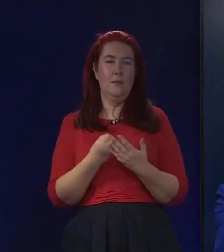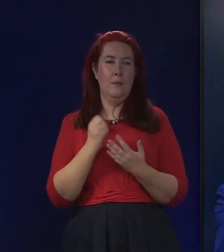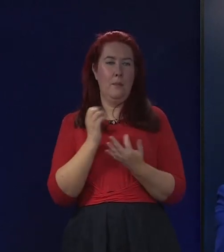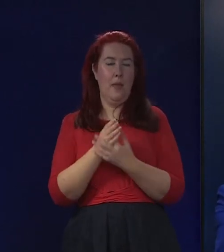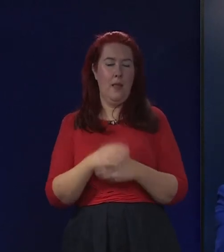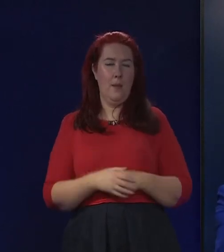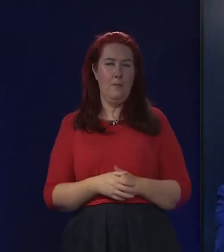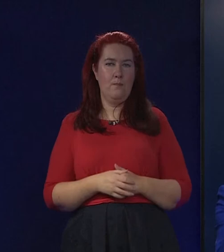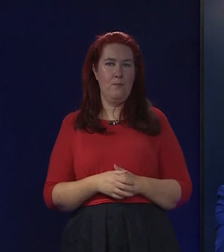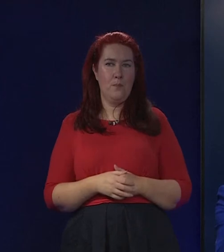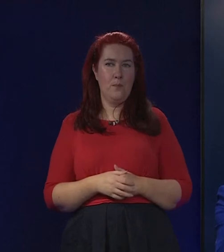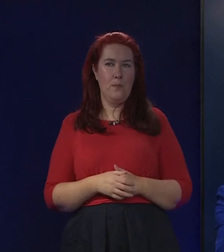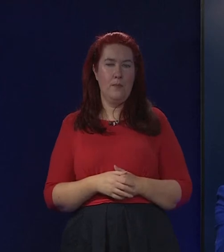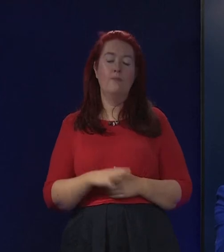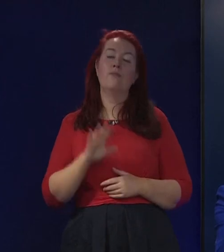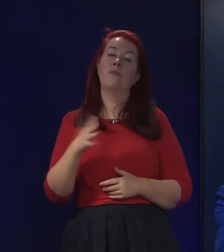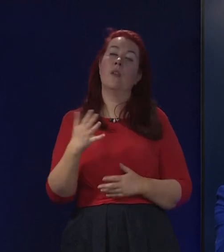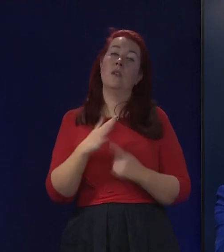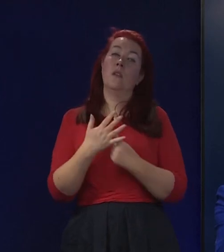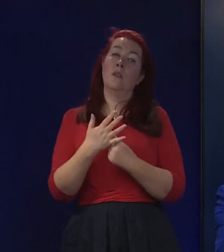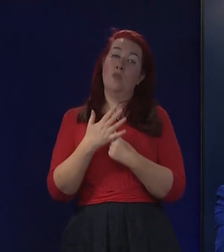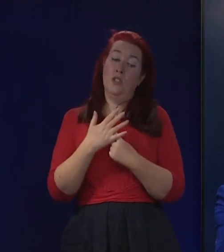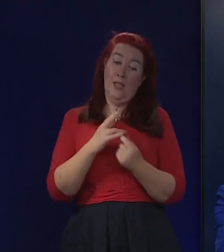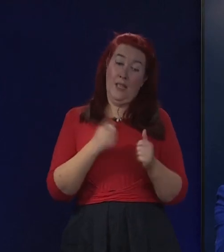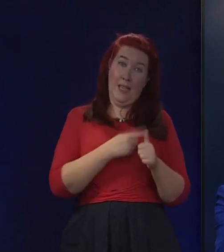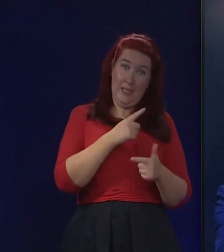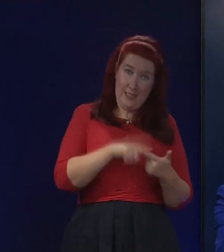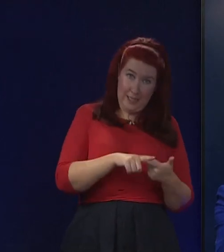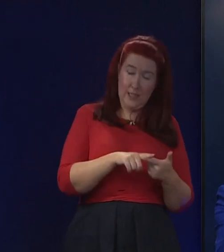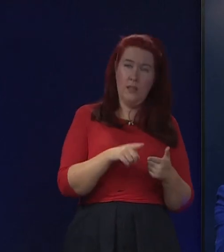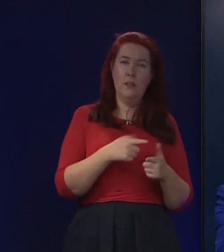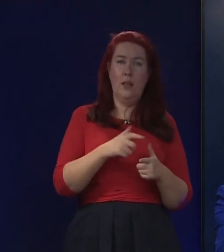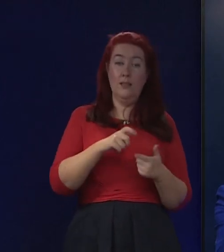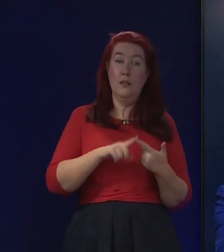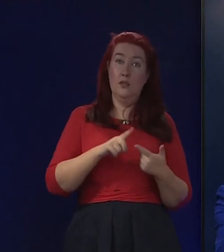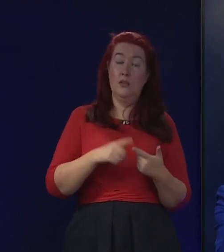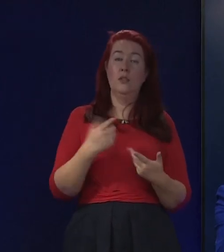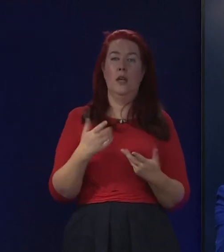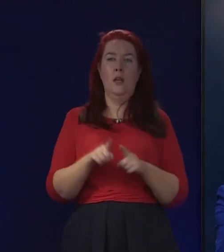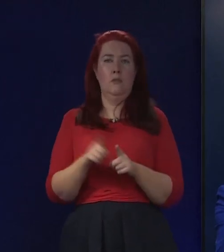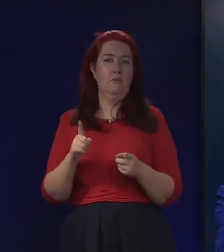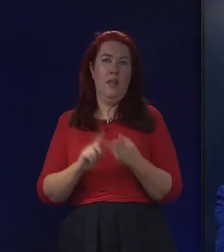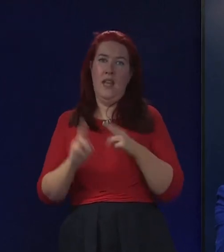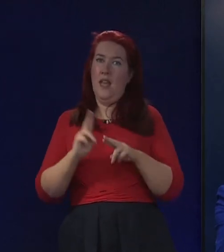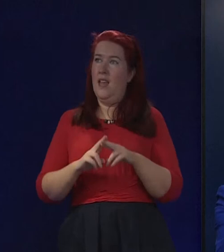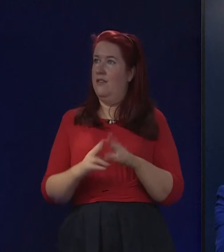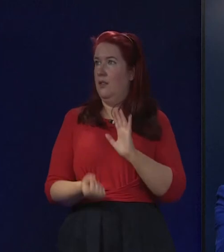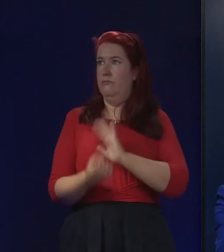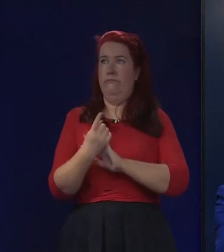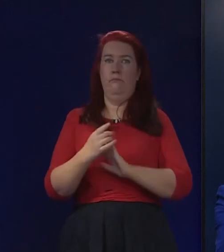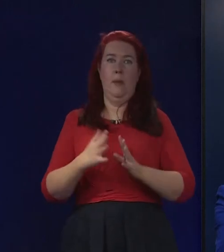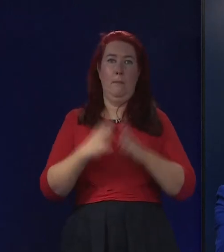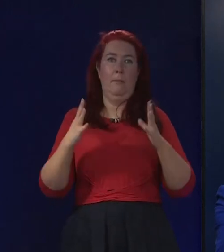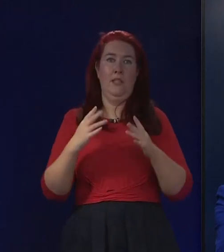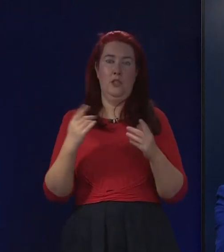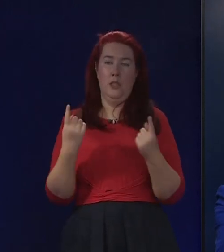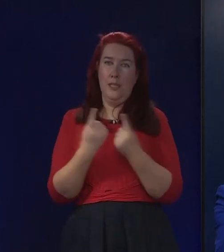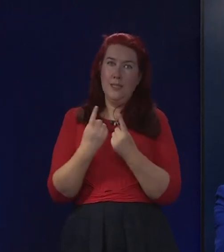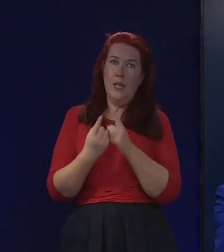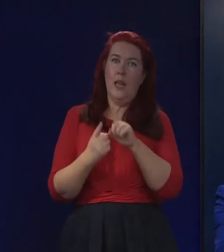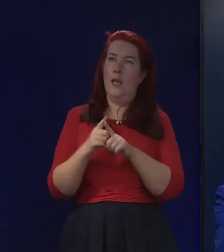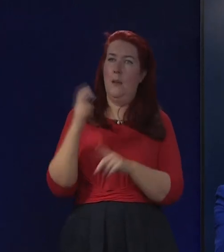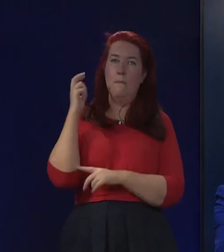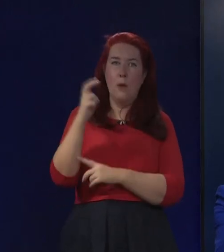pressures on A&E in hospitals just now, if there was to be a major incident in Scotland, such as a bus crash or a train crash,